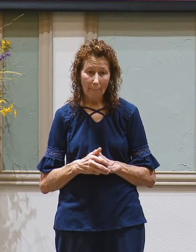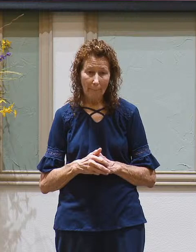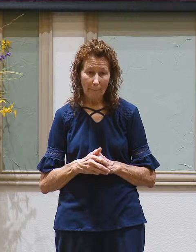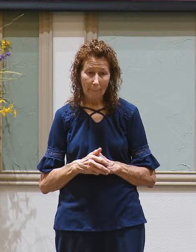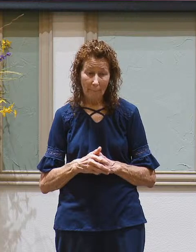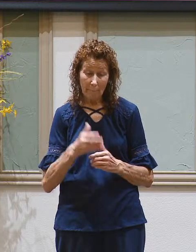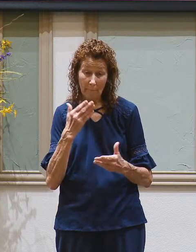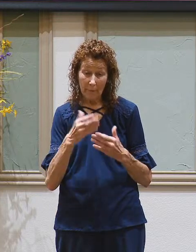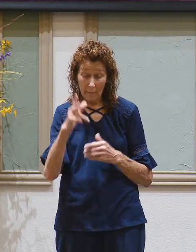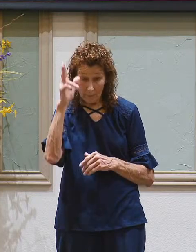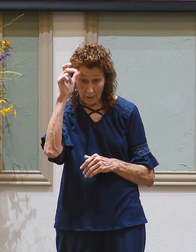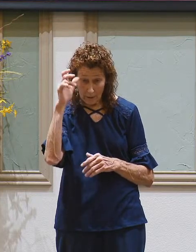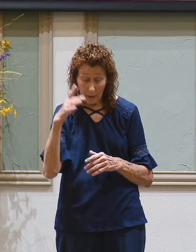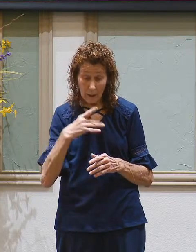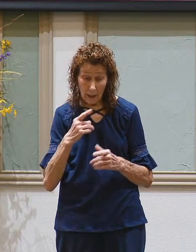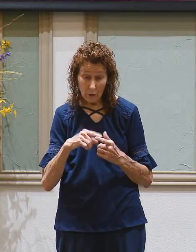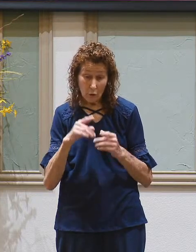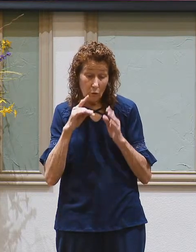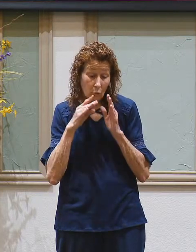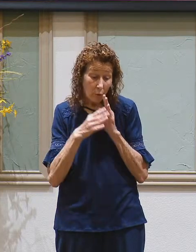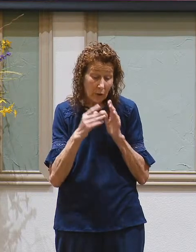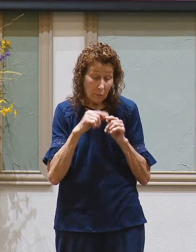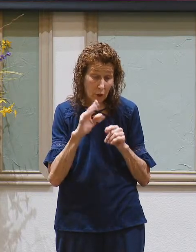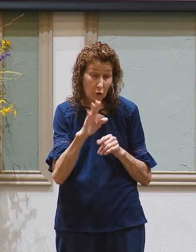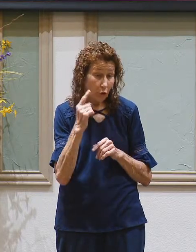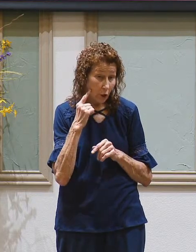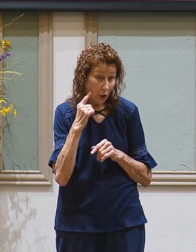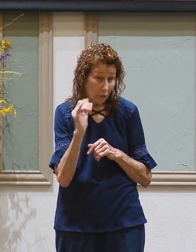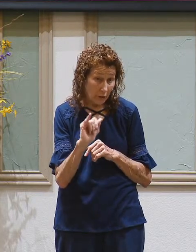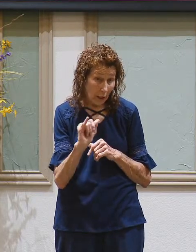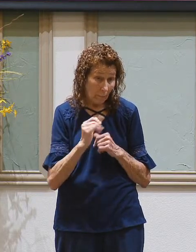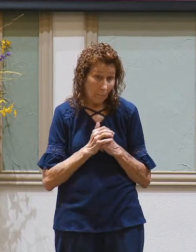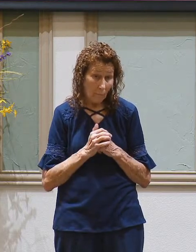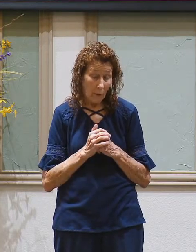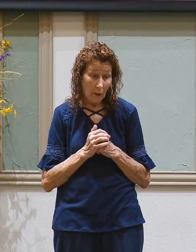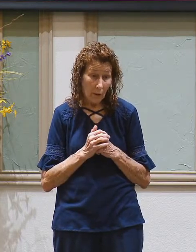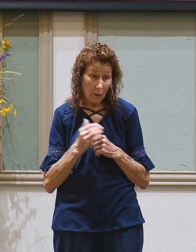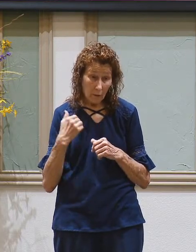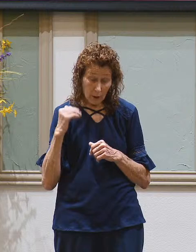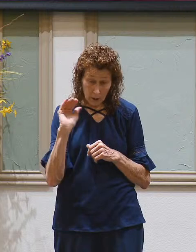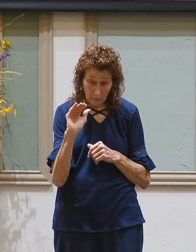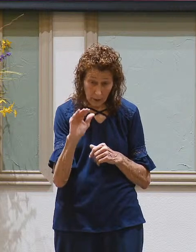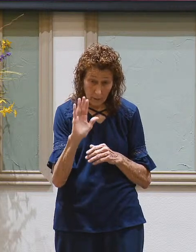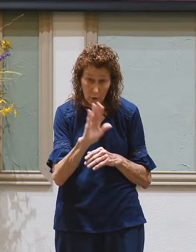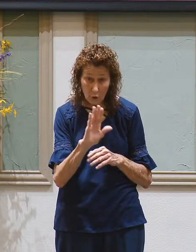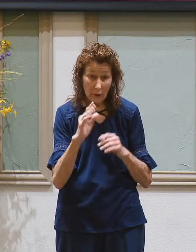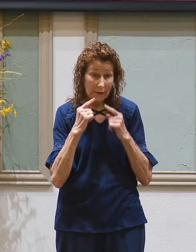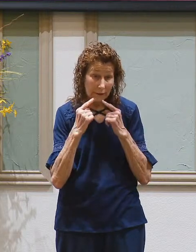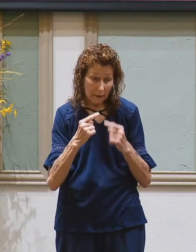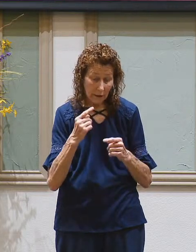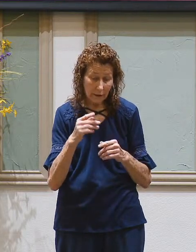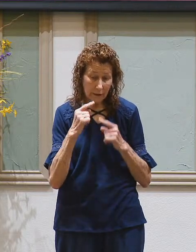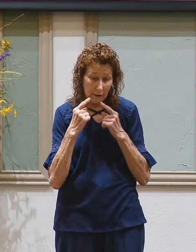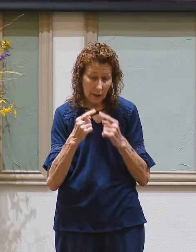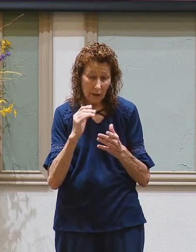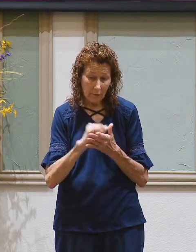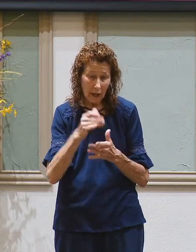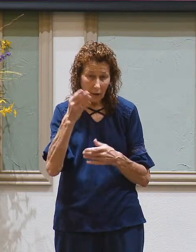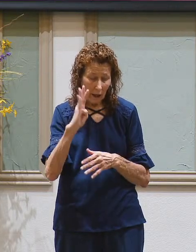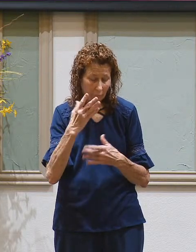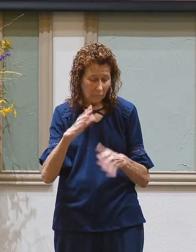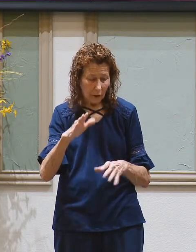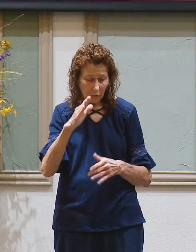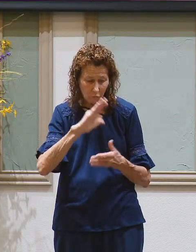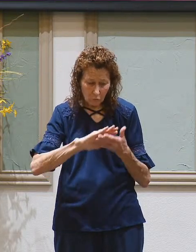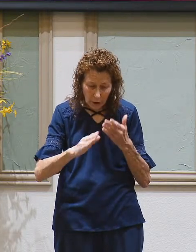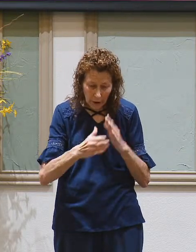maybe Satan likes to whisper in your ear too to remind you of your sin sin that God has already